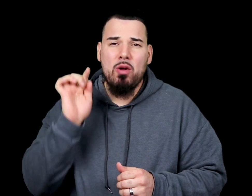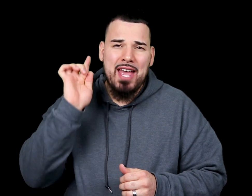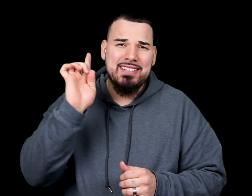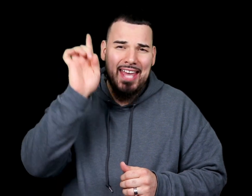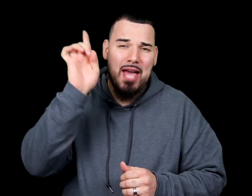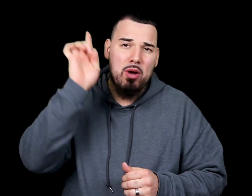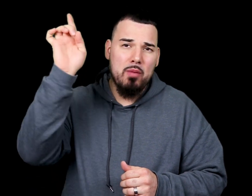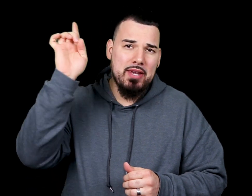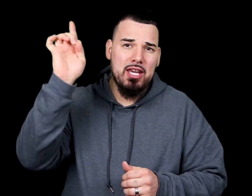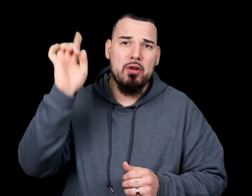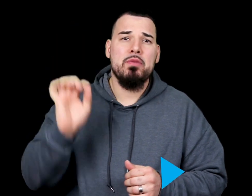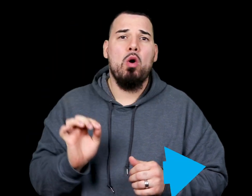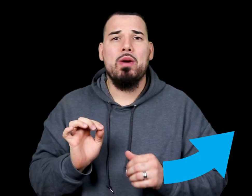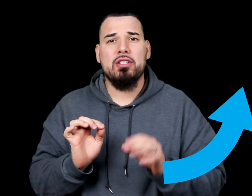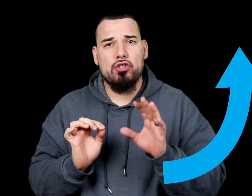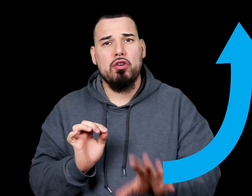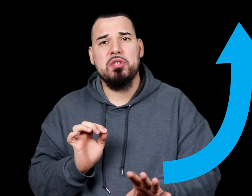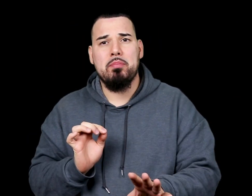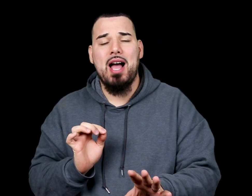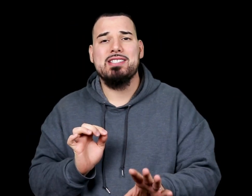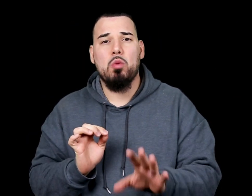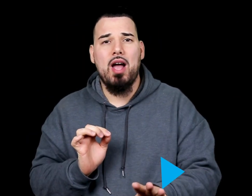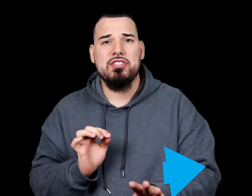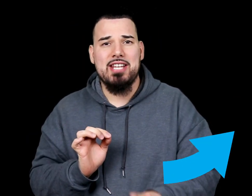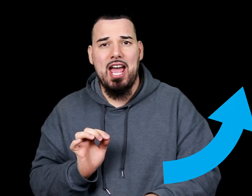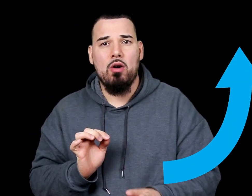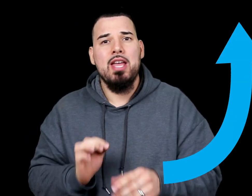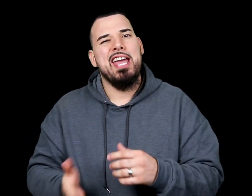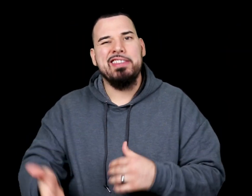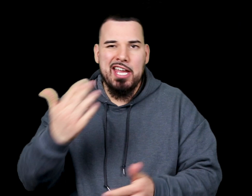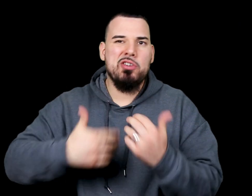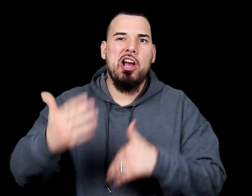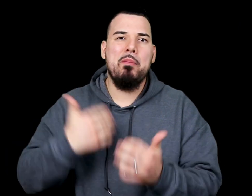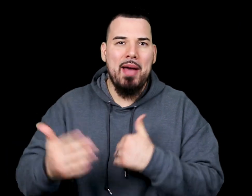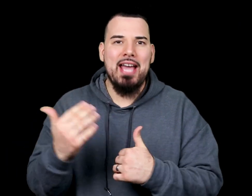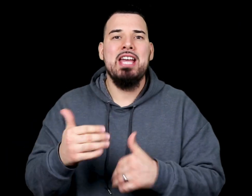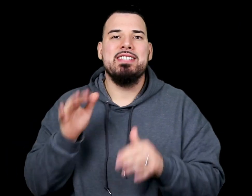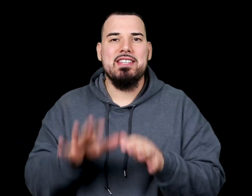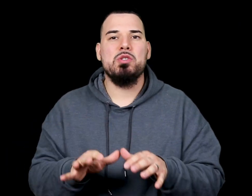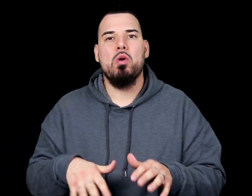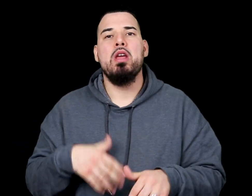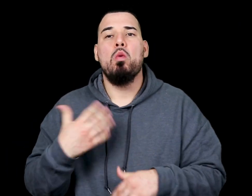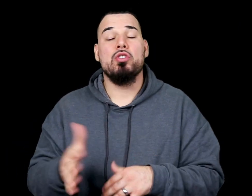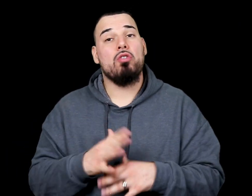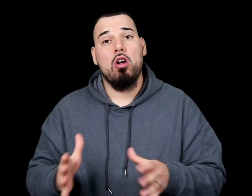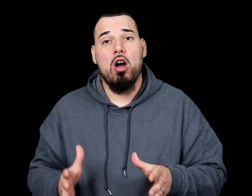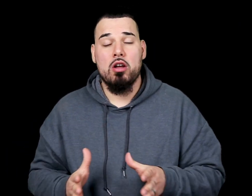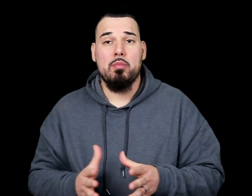on that tab up here or in the description box to watch it now. And then you can come back to this one once you're all caught up.